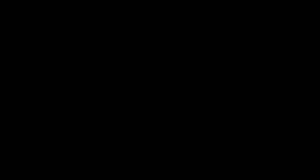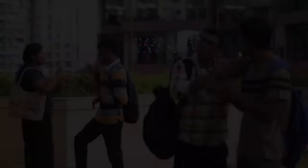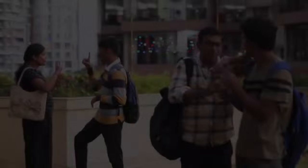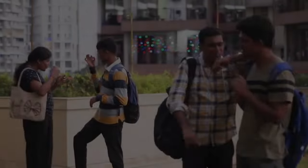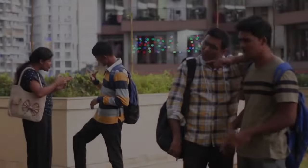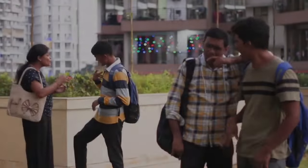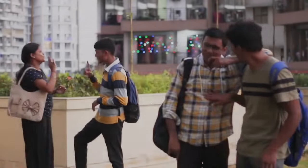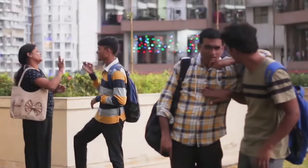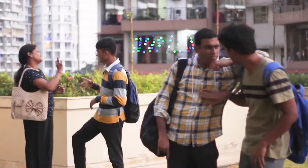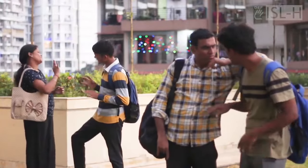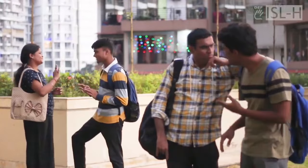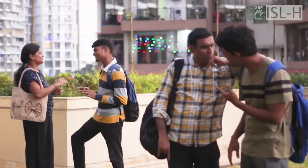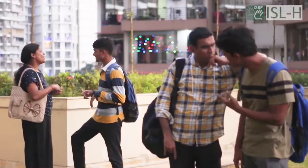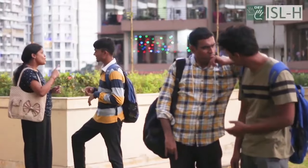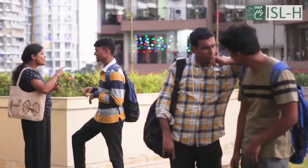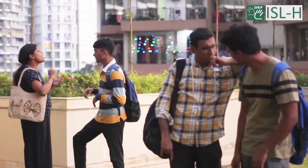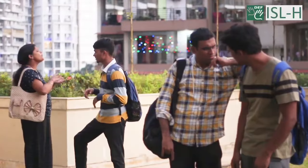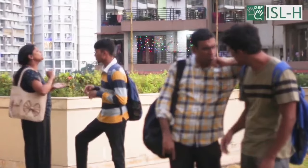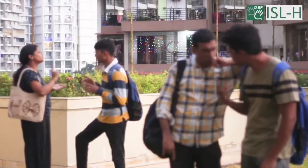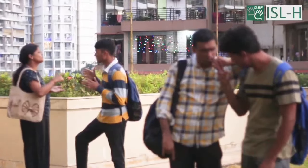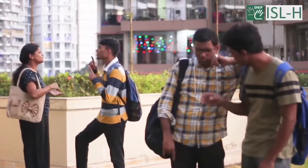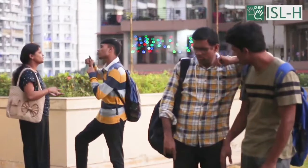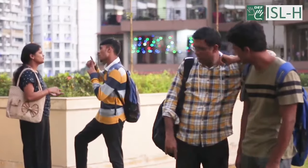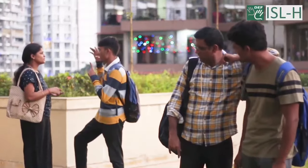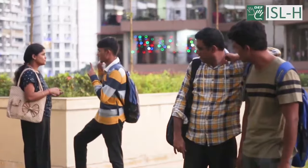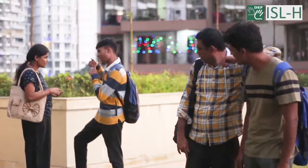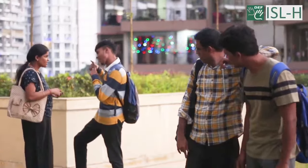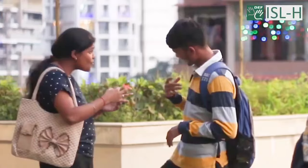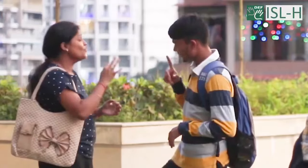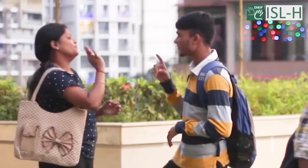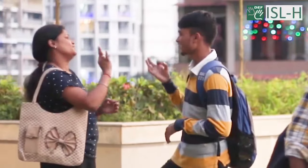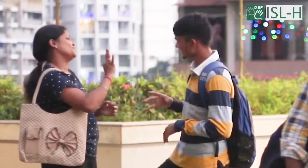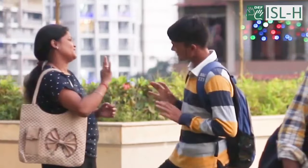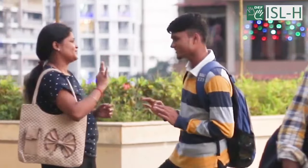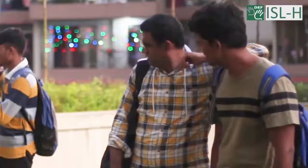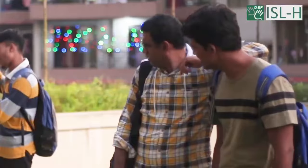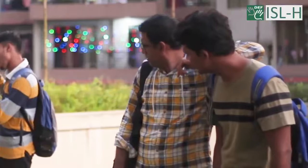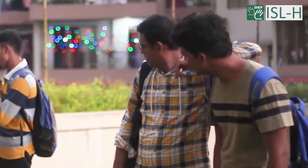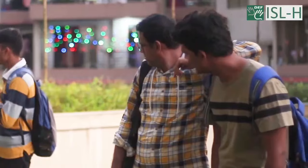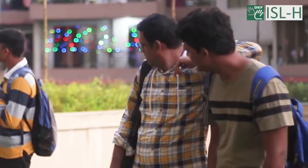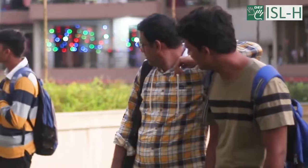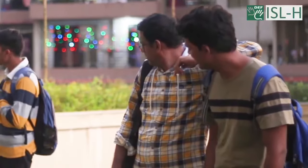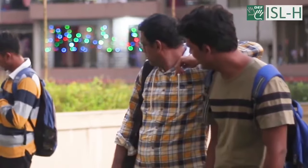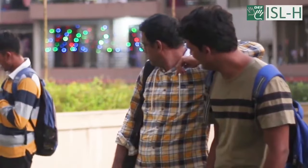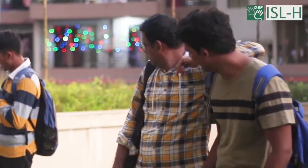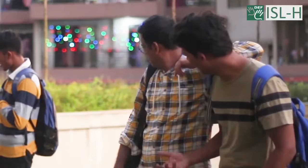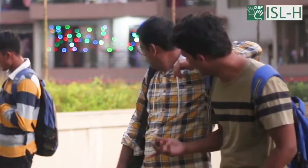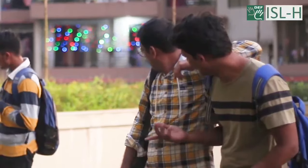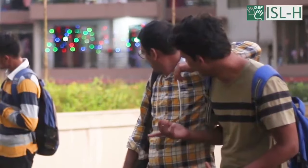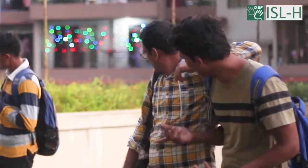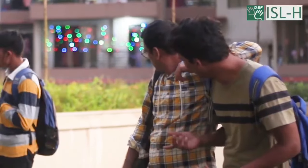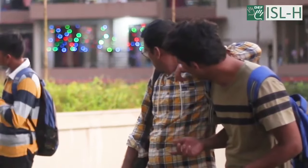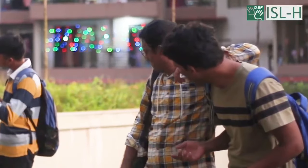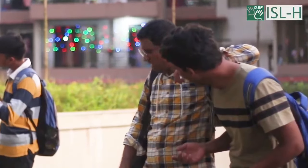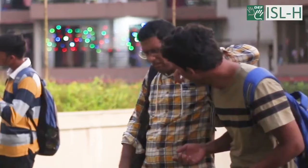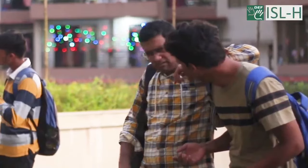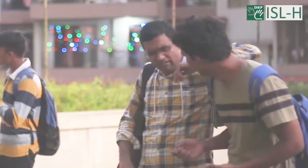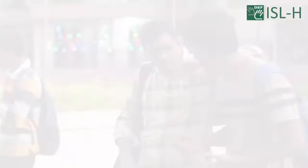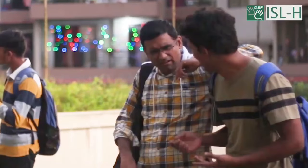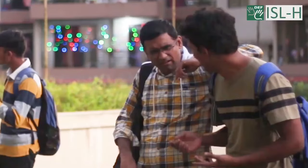Hey look, what's going on there? They're not speaking? Why are they still moving hands and not really talking? Is this some kind of a code language?